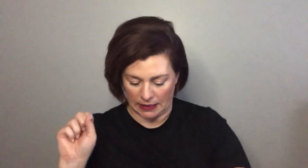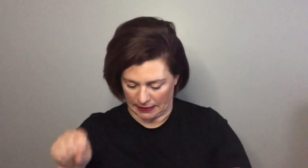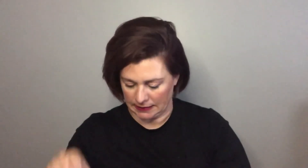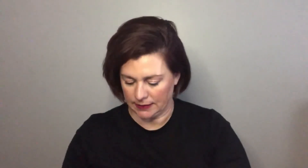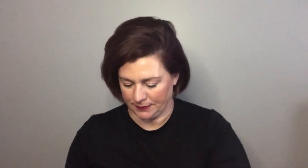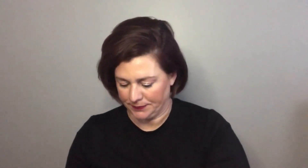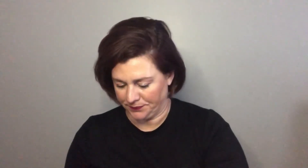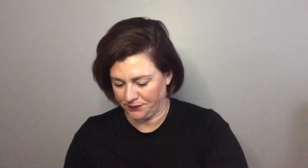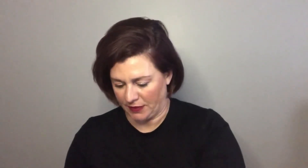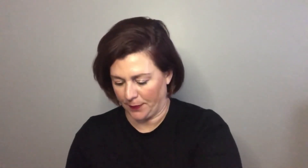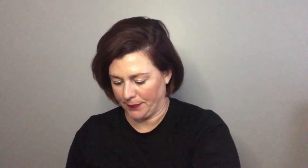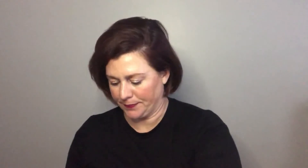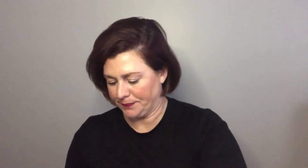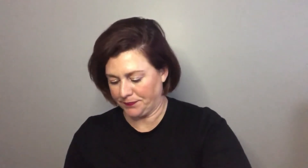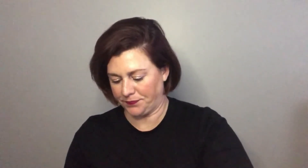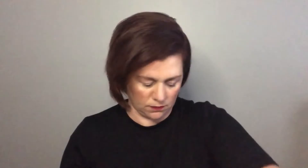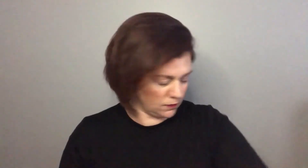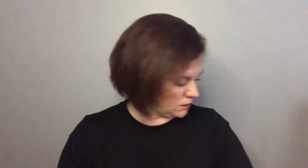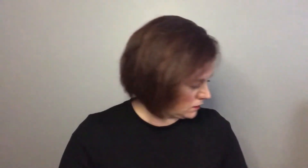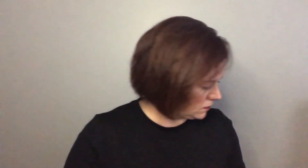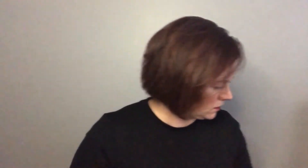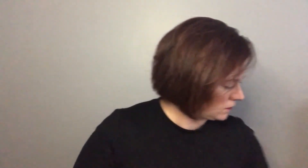yes yes mm-hmm